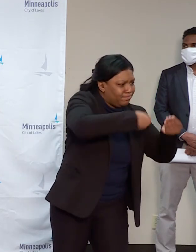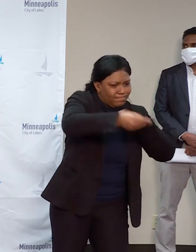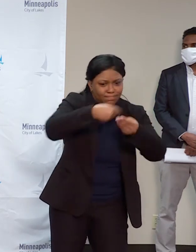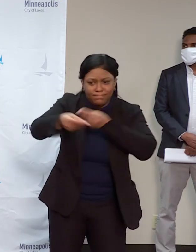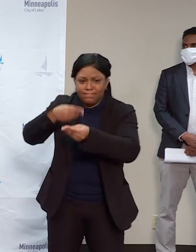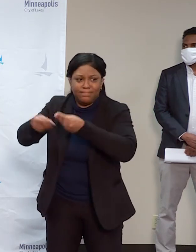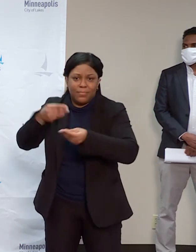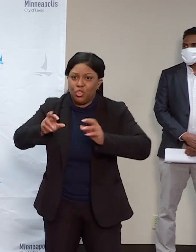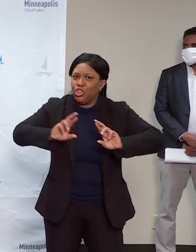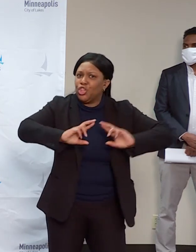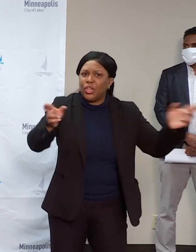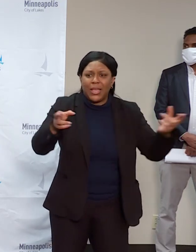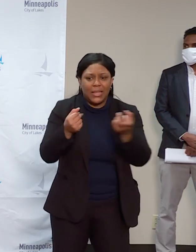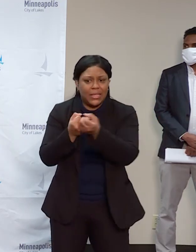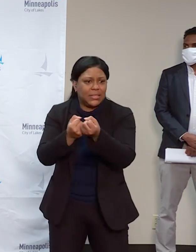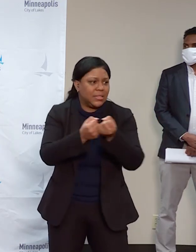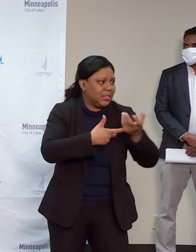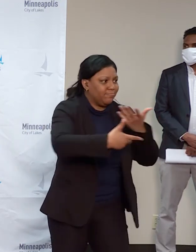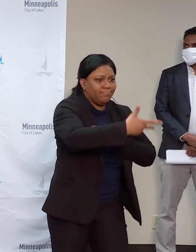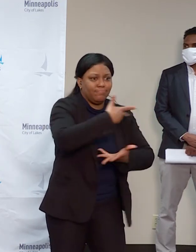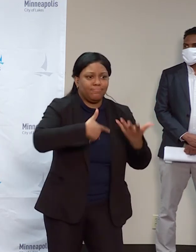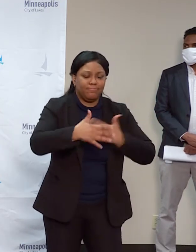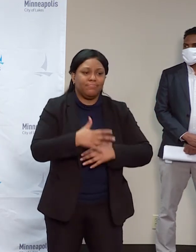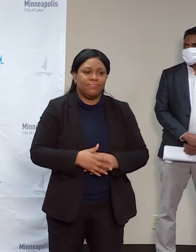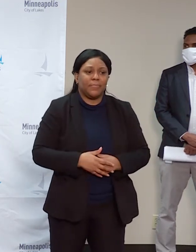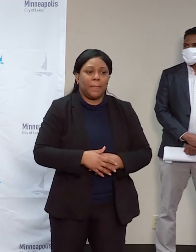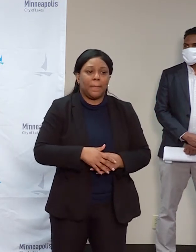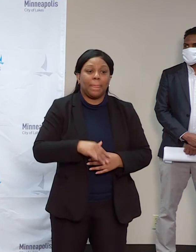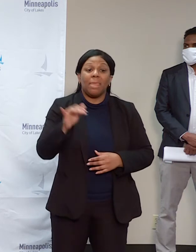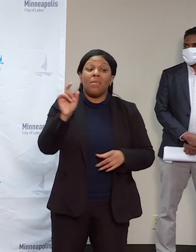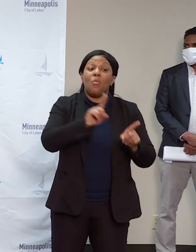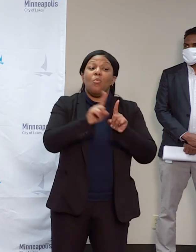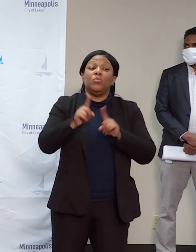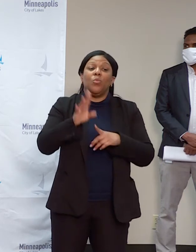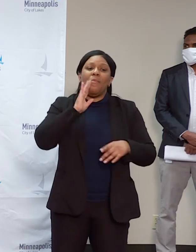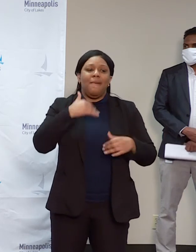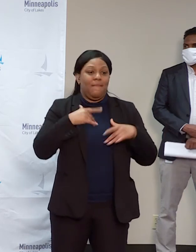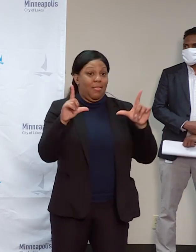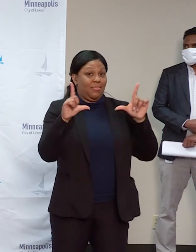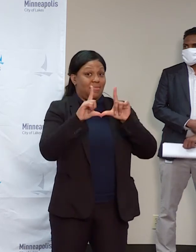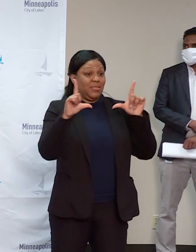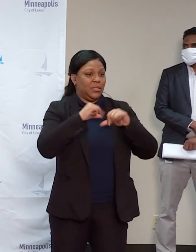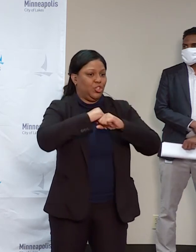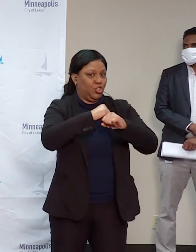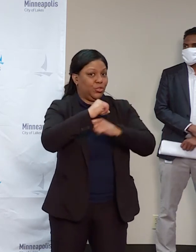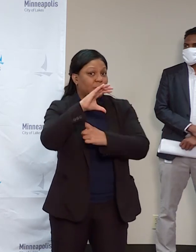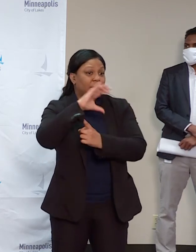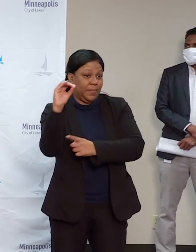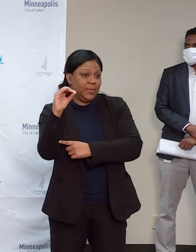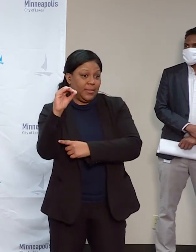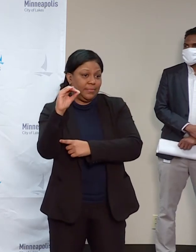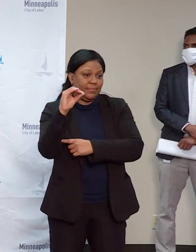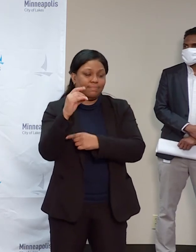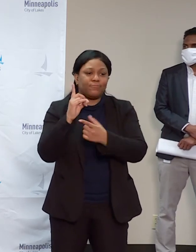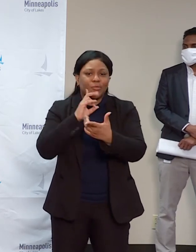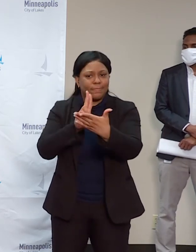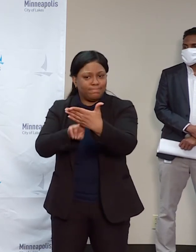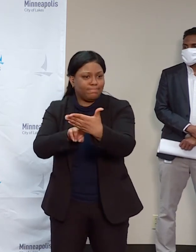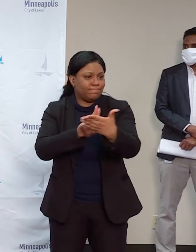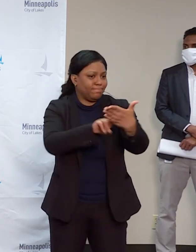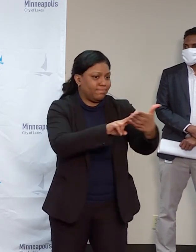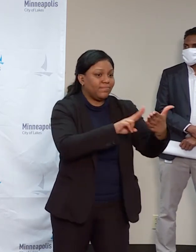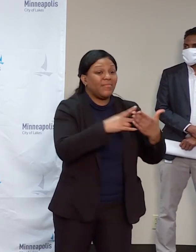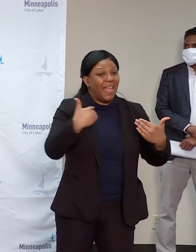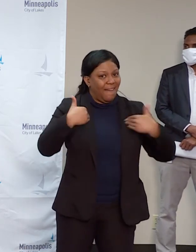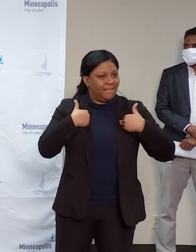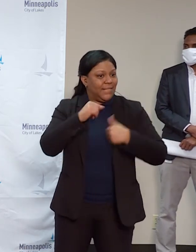licensed security company, which will have a fully trained staff with their own insurance. And